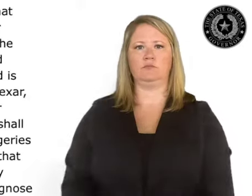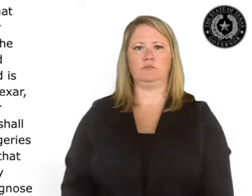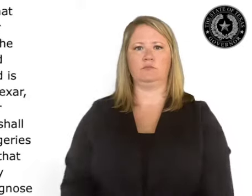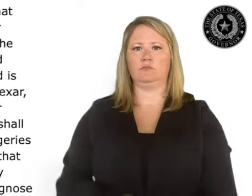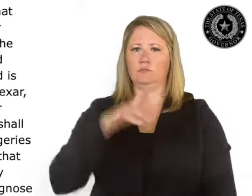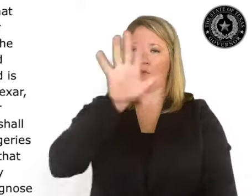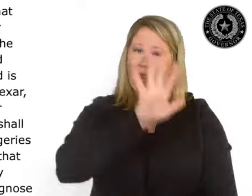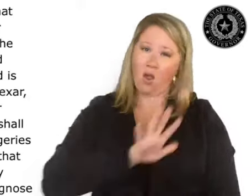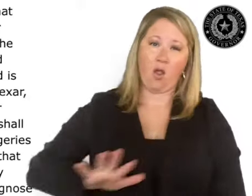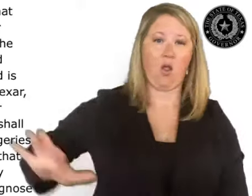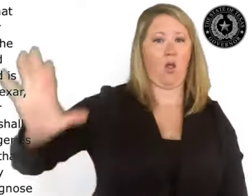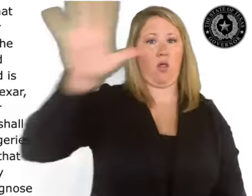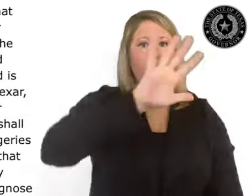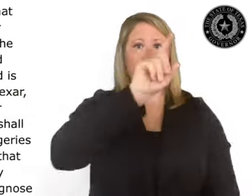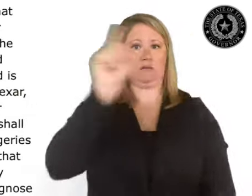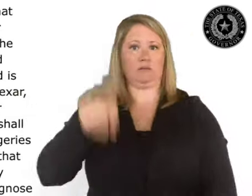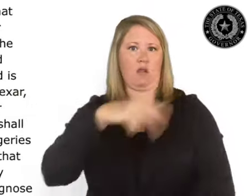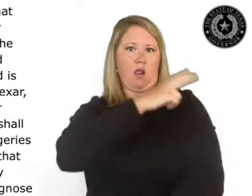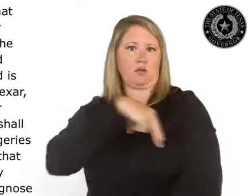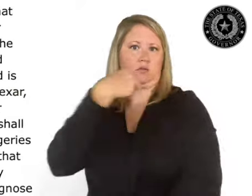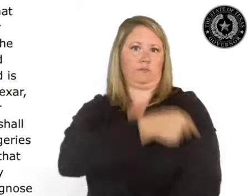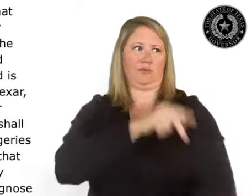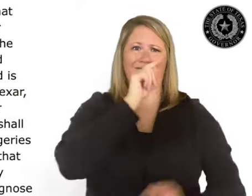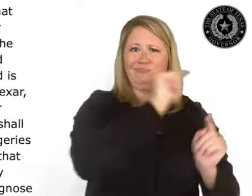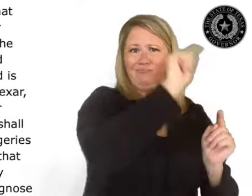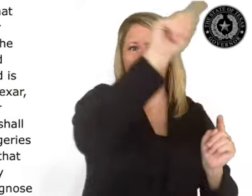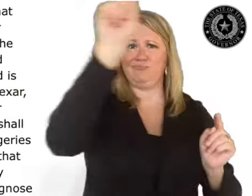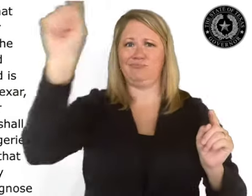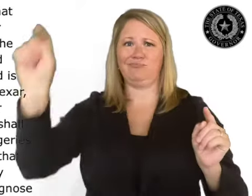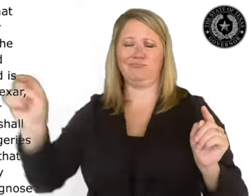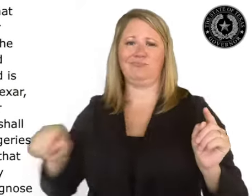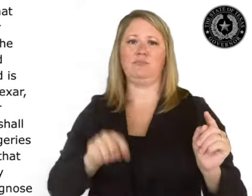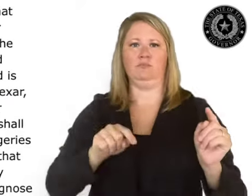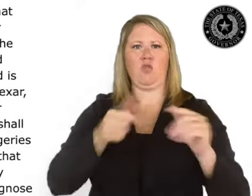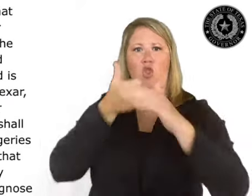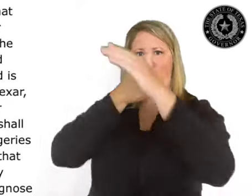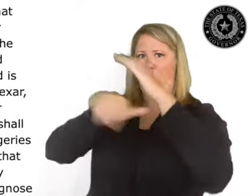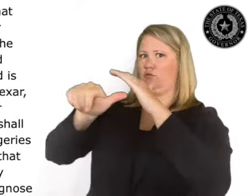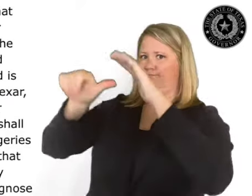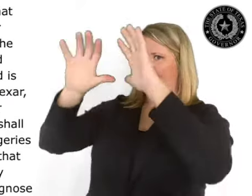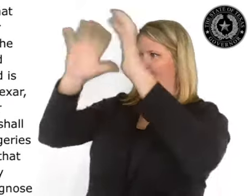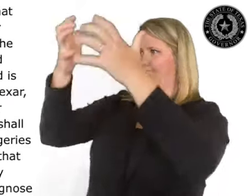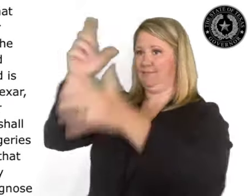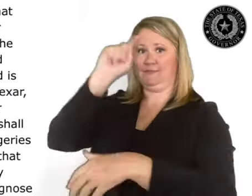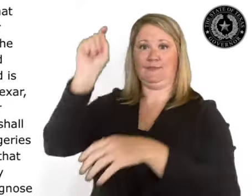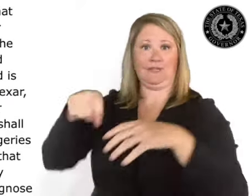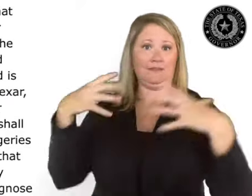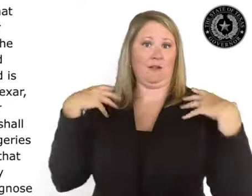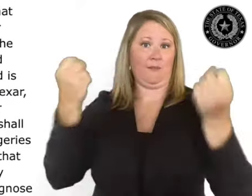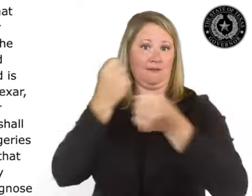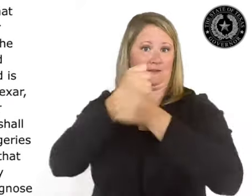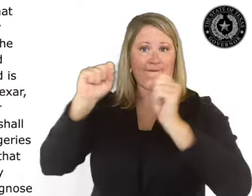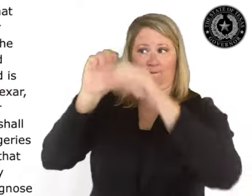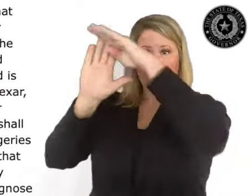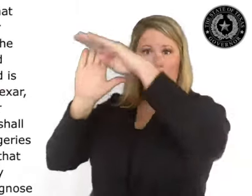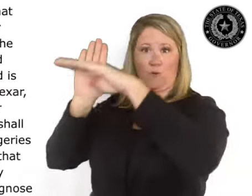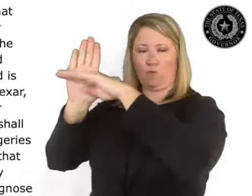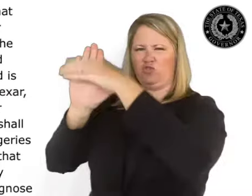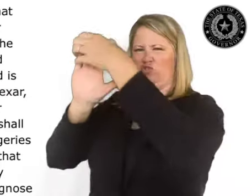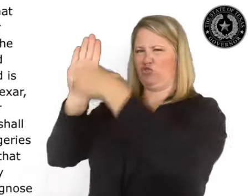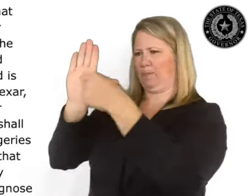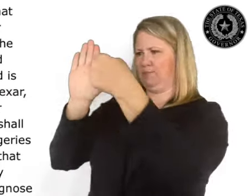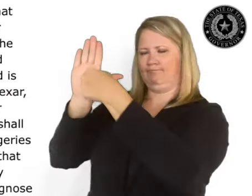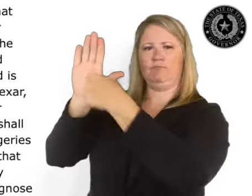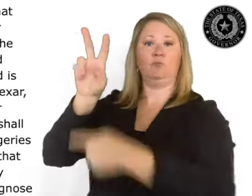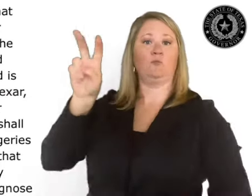Every hospital that is licensed under Chapter 241 of the Texas Health and Safety Code, and is also